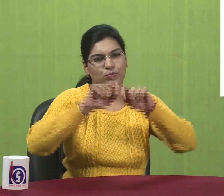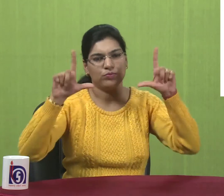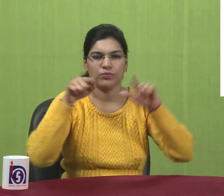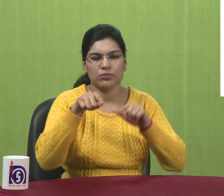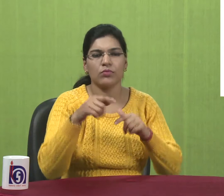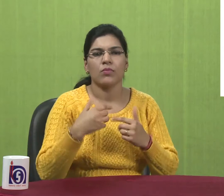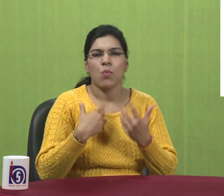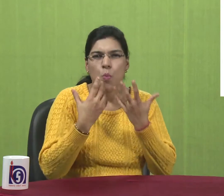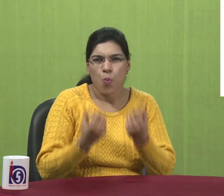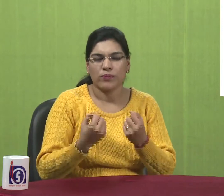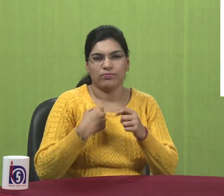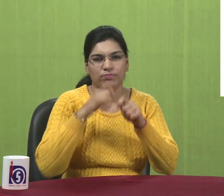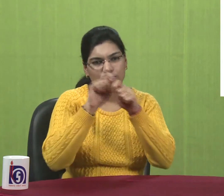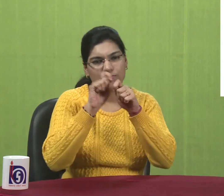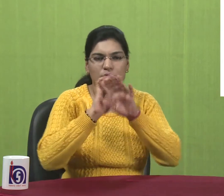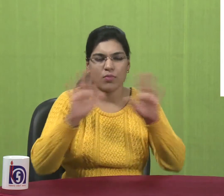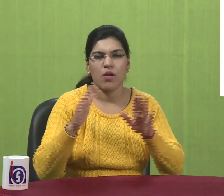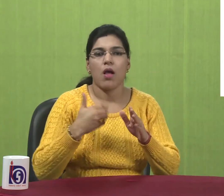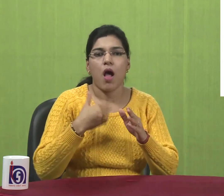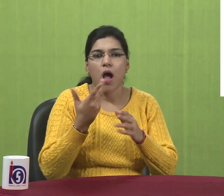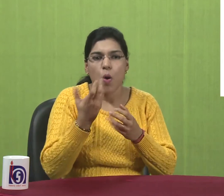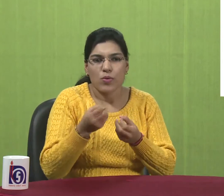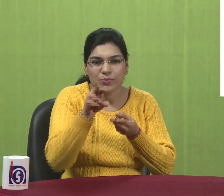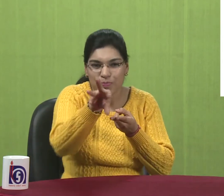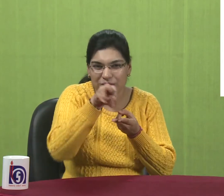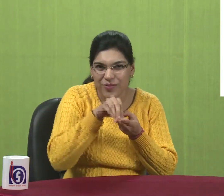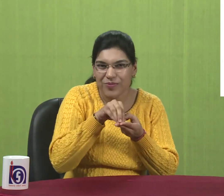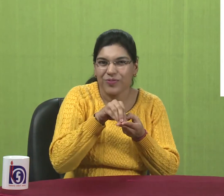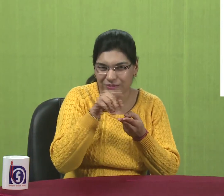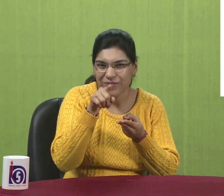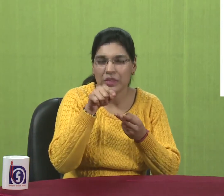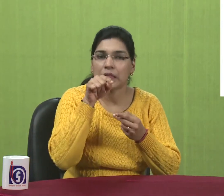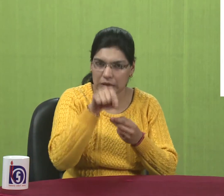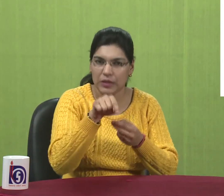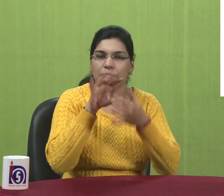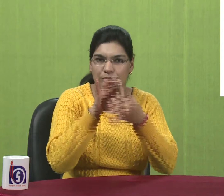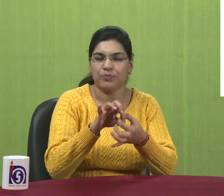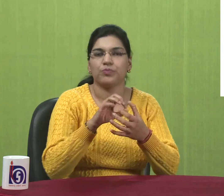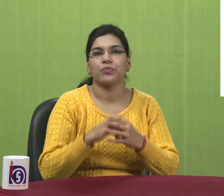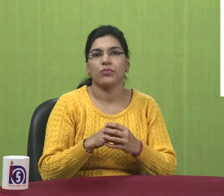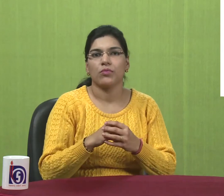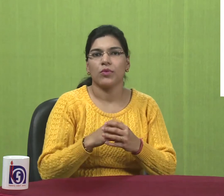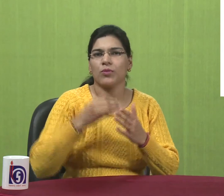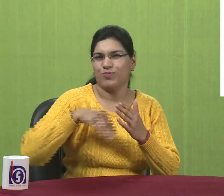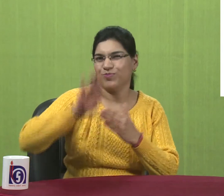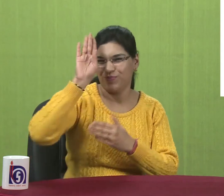Let us see now. So my computer. Displays. The contents of floppy. Hard disk.